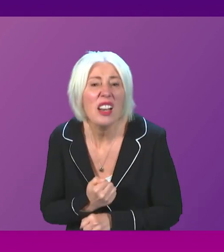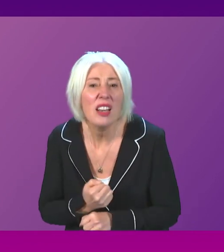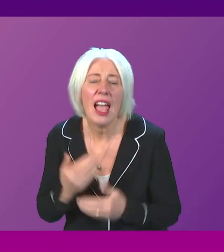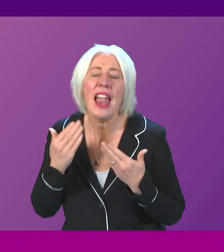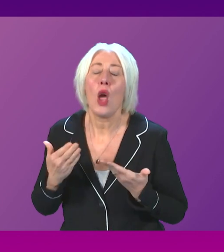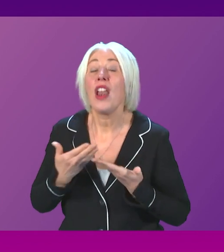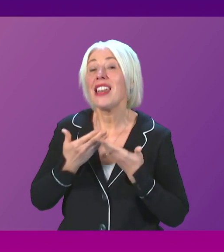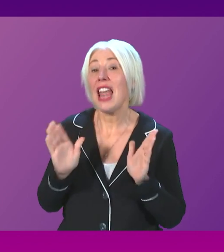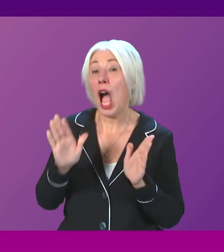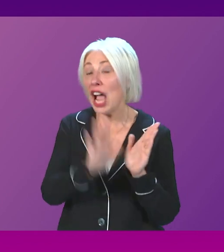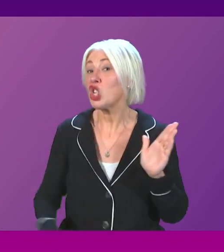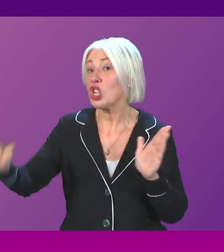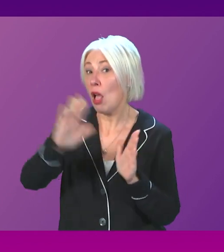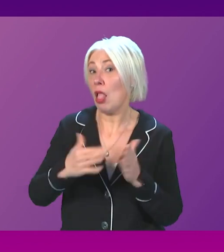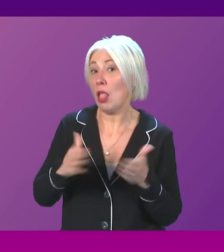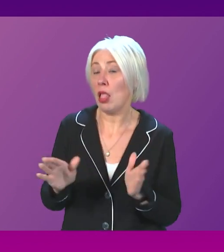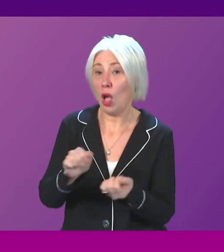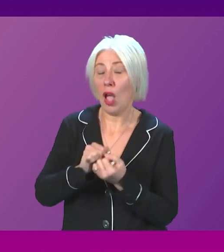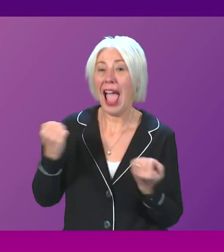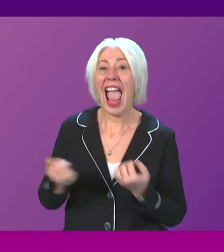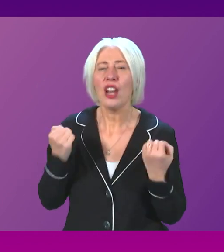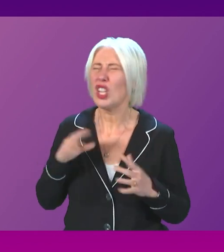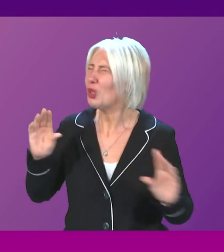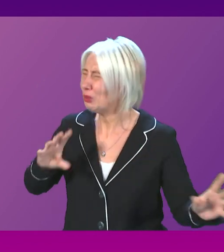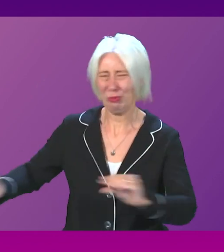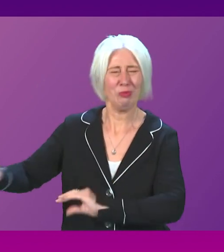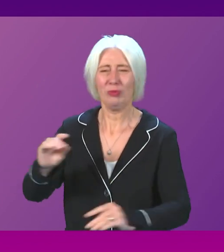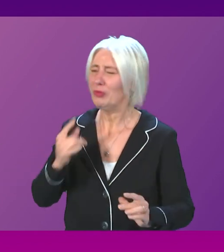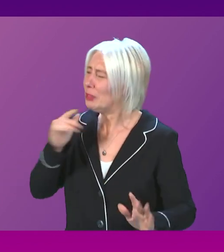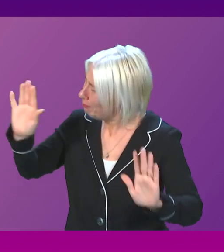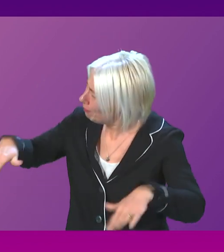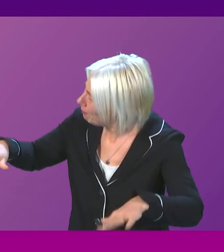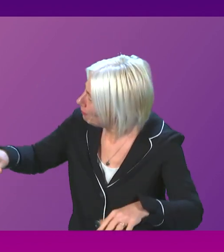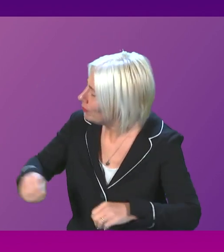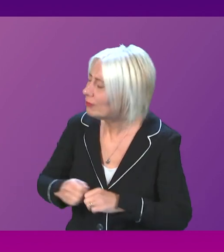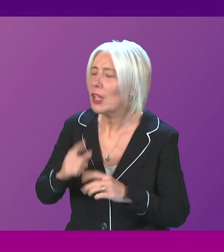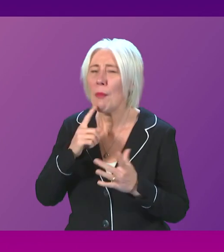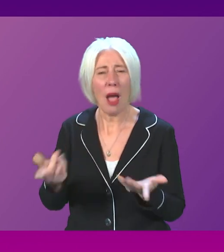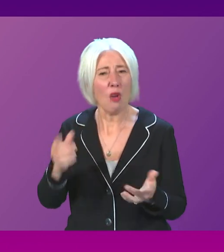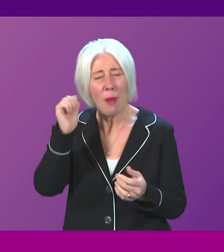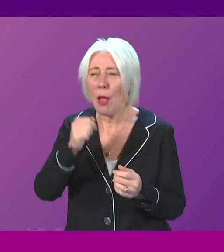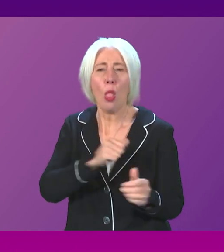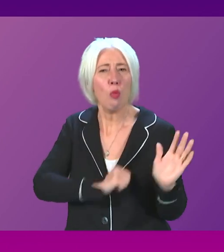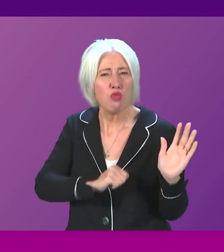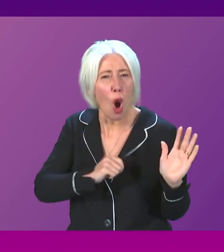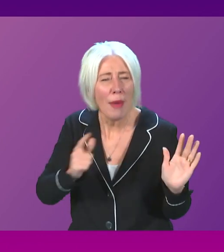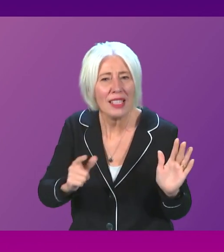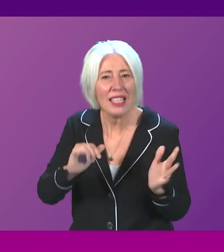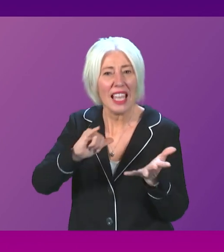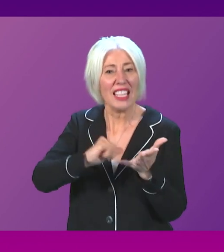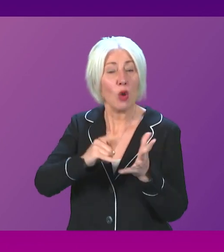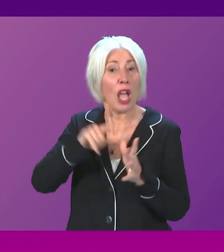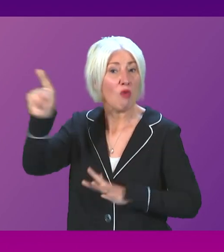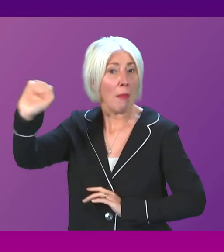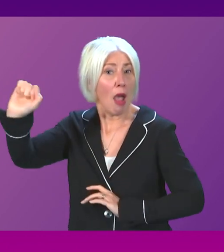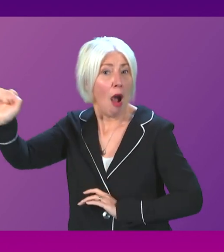scrap. They promised 130,000 green energy jobs, failed to deliver. Remember they promised the Saudi Arabia of